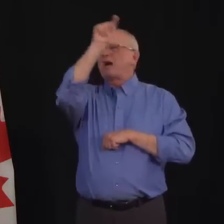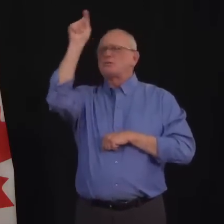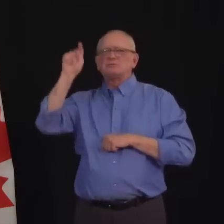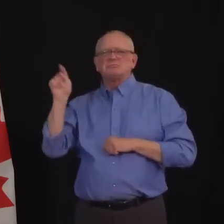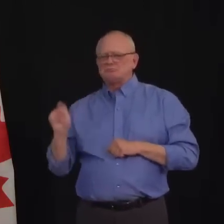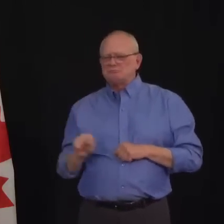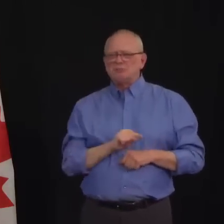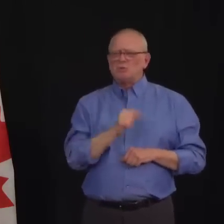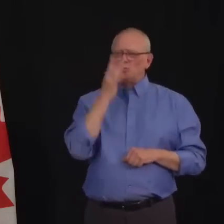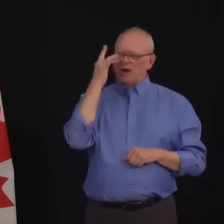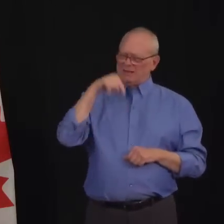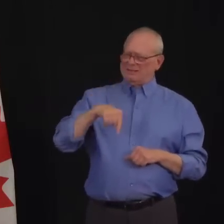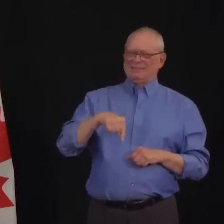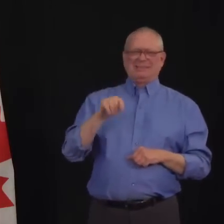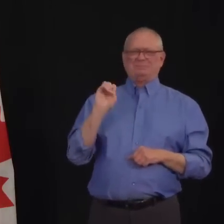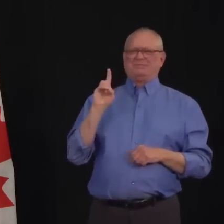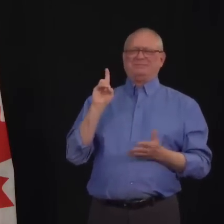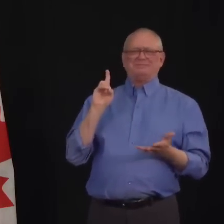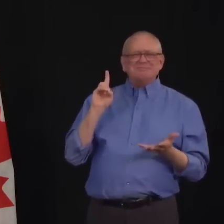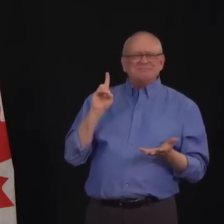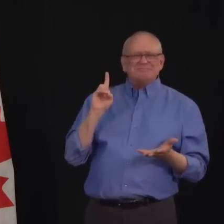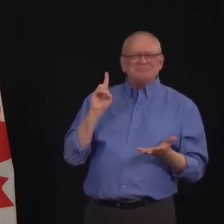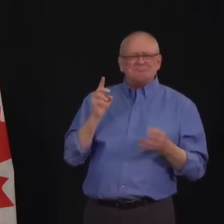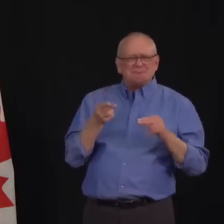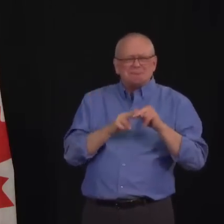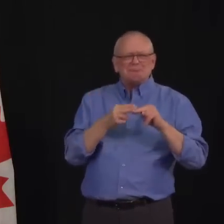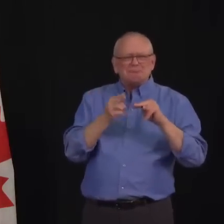is that there have been several